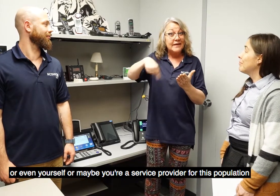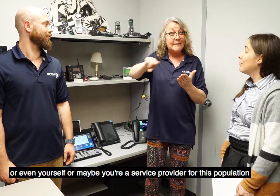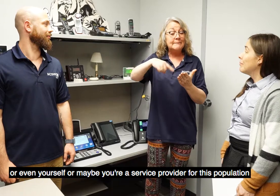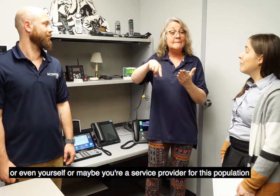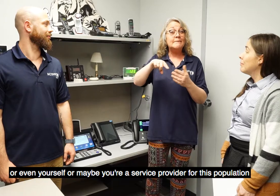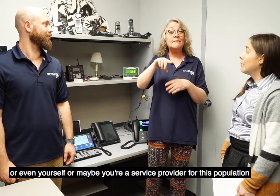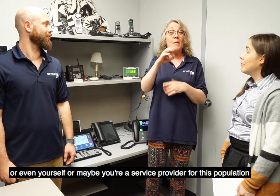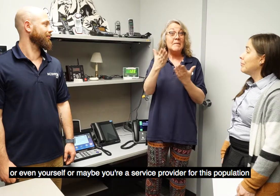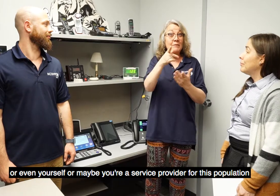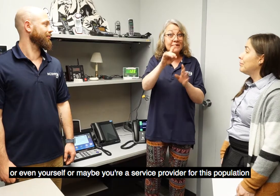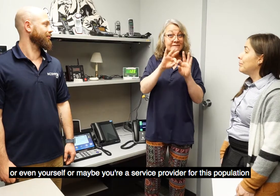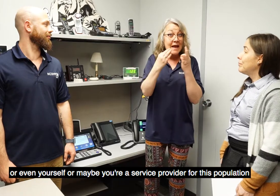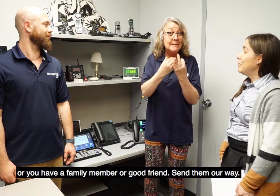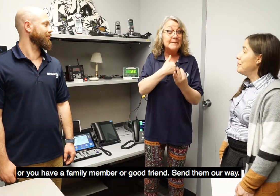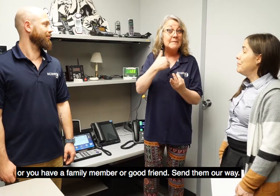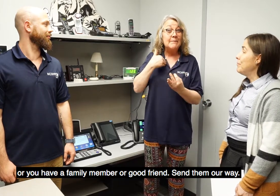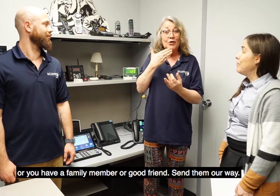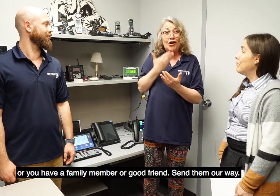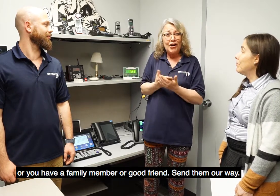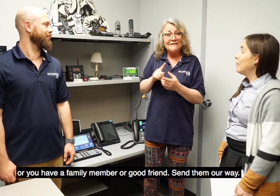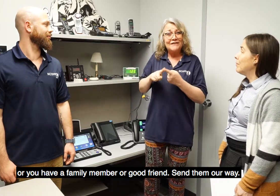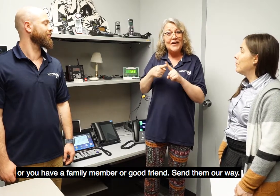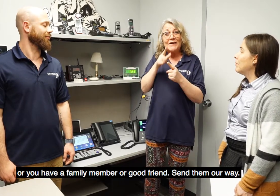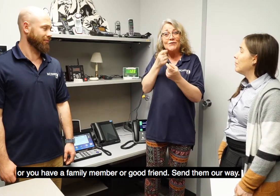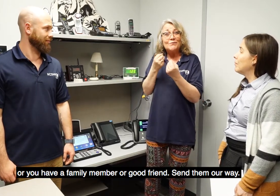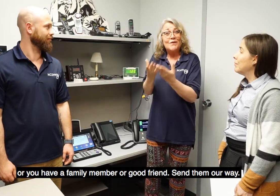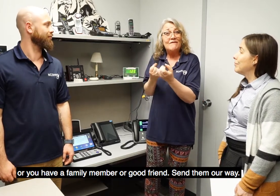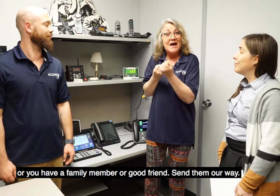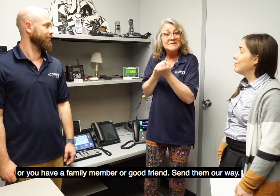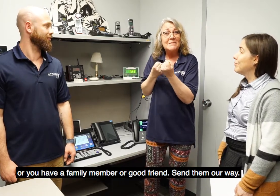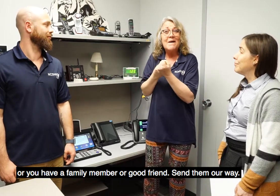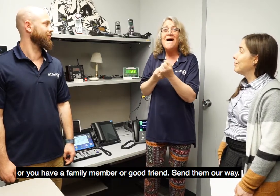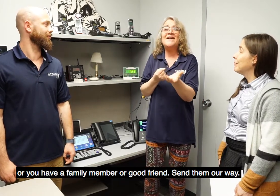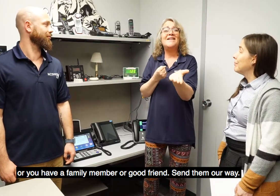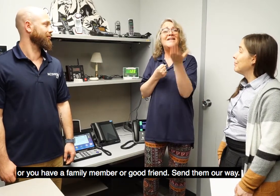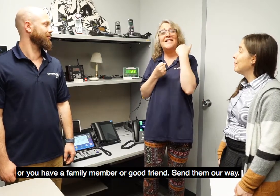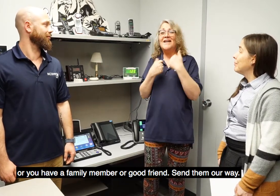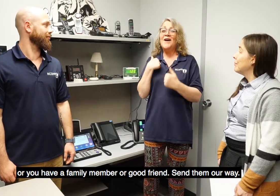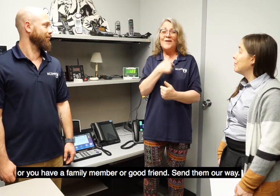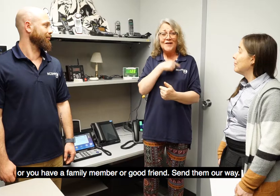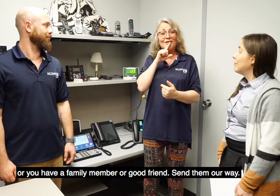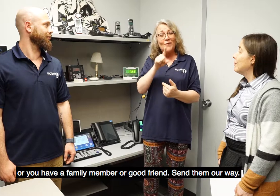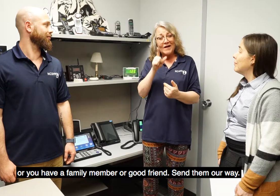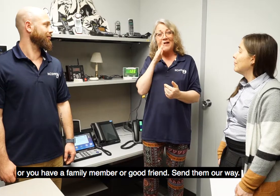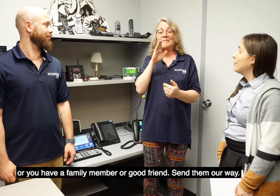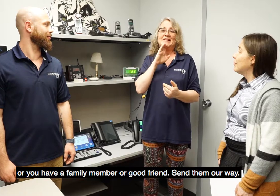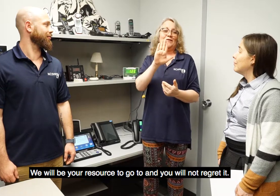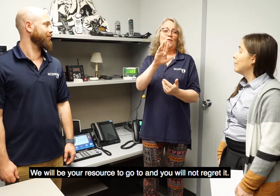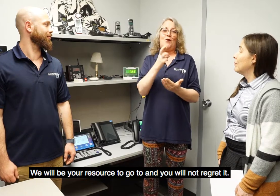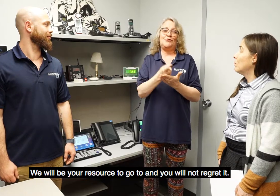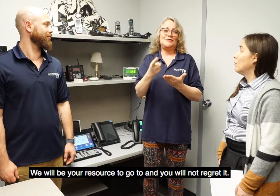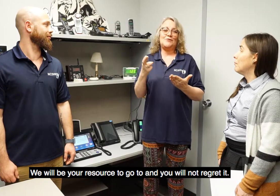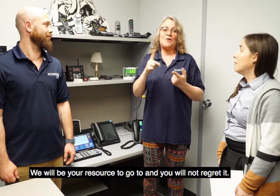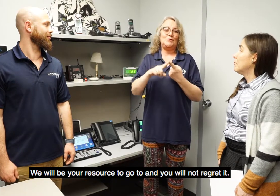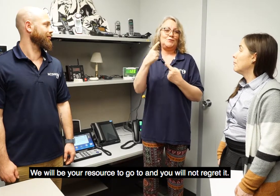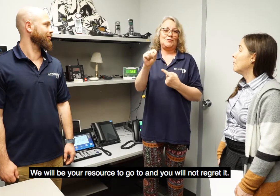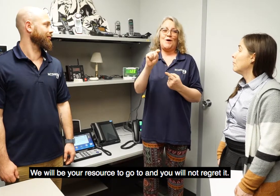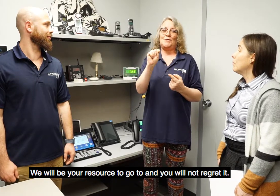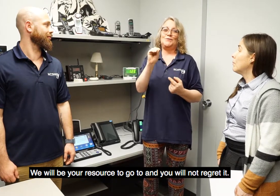for this population. Or you have a family member or a good friend. Send them our way. We will be your resource to